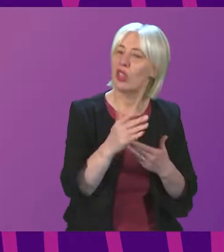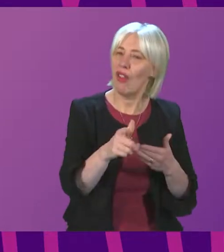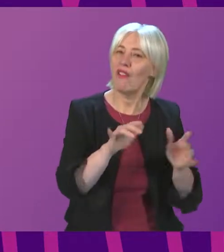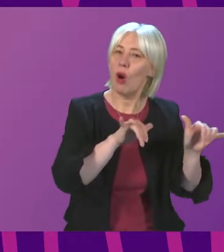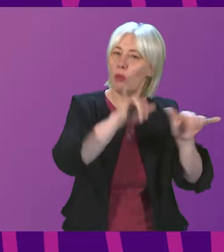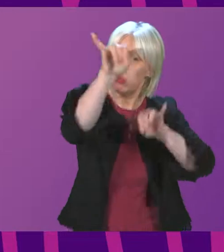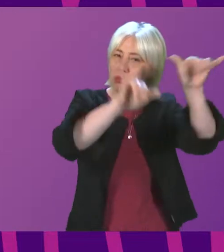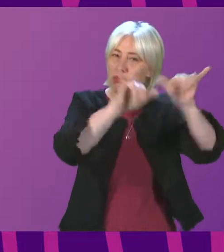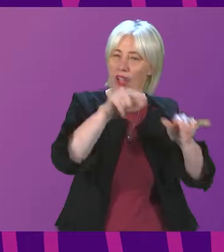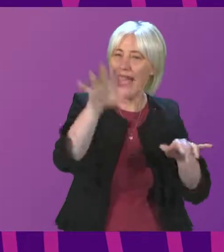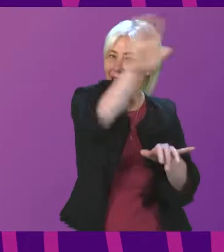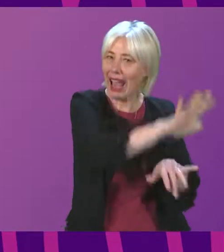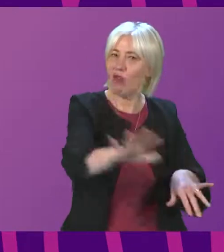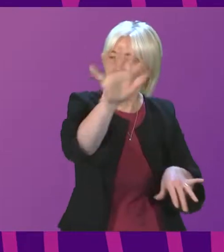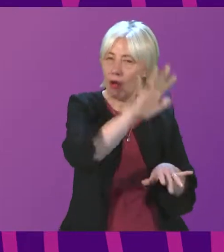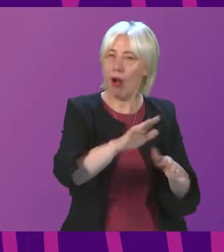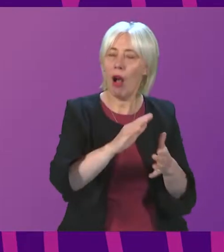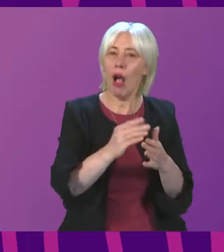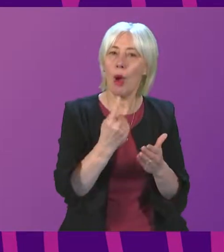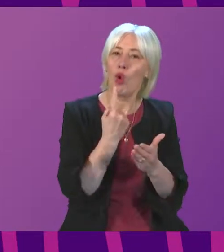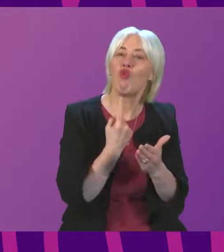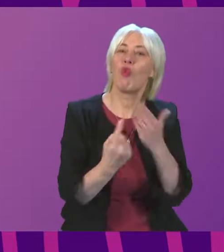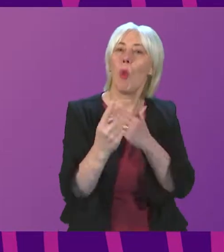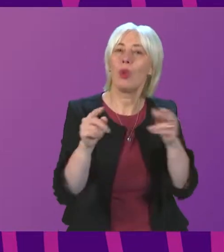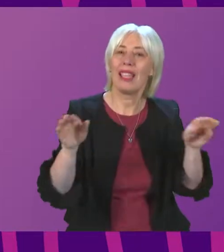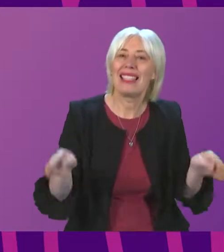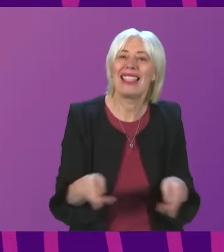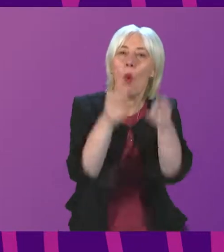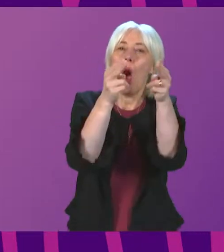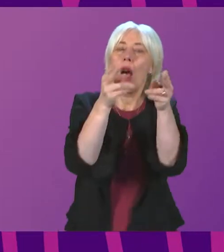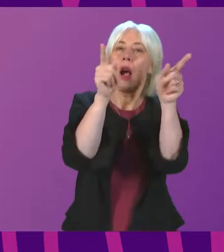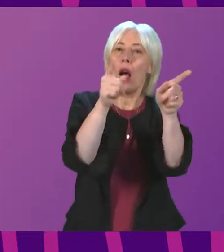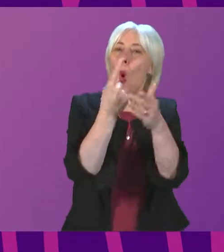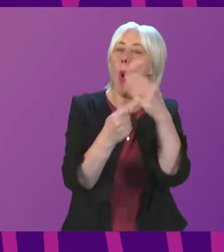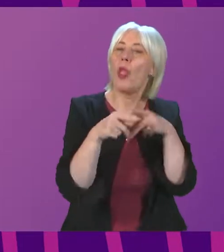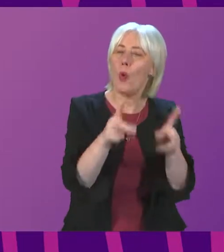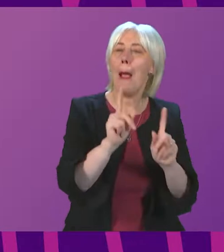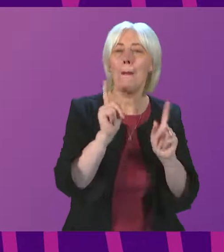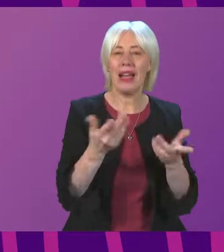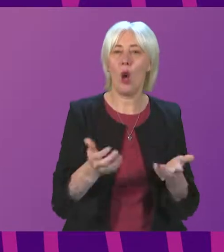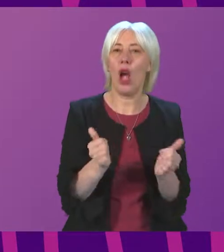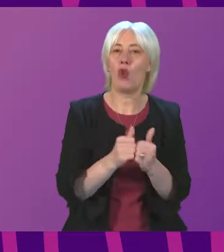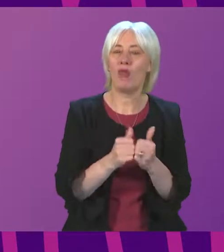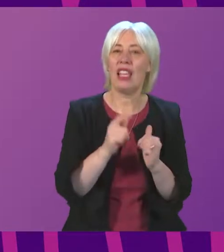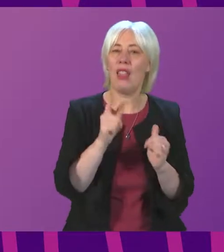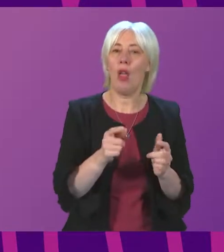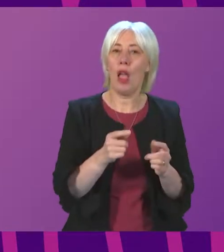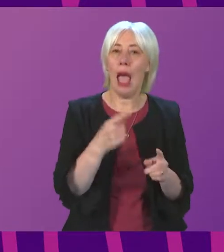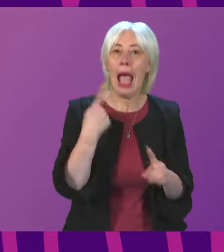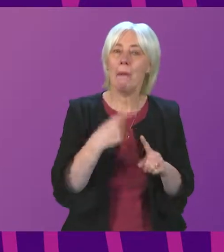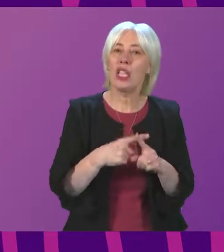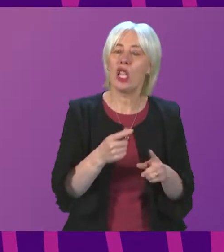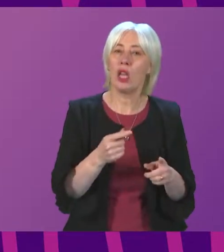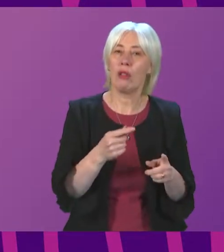services in the region, and that the remote towers is the only way of achieving that. I think that having reached an agreement that lifts that immediate threat to the